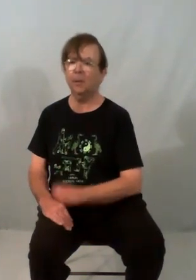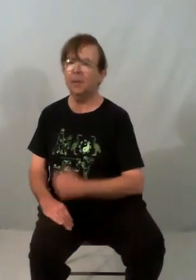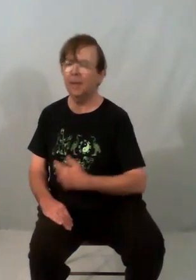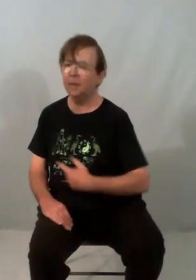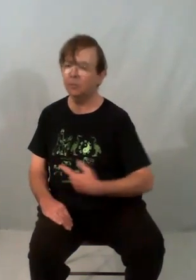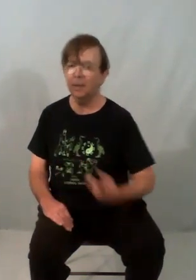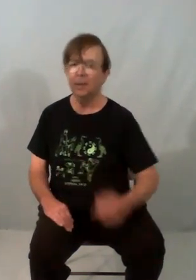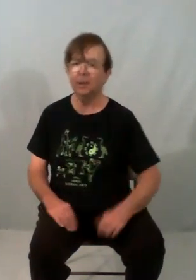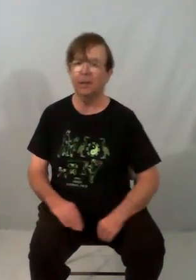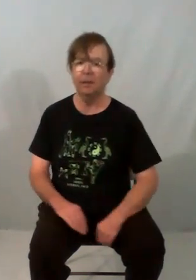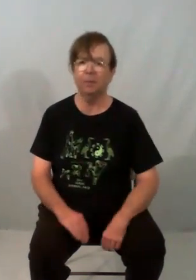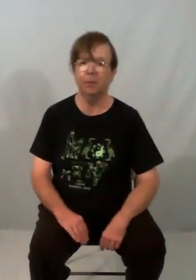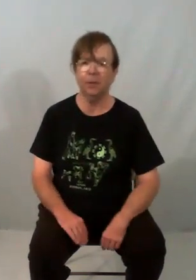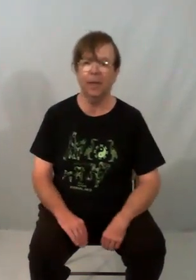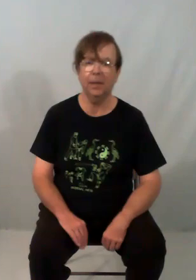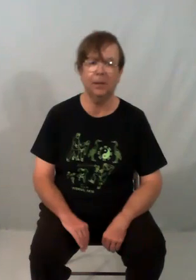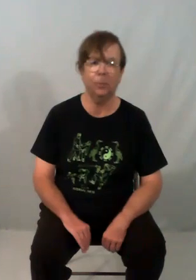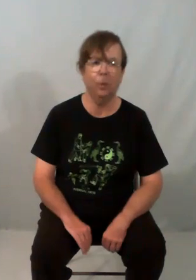naturally. So now it's four stages. One,